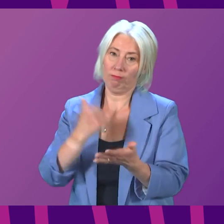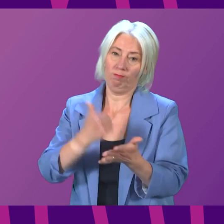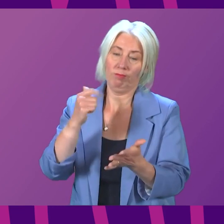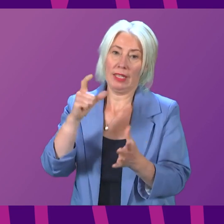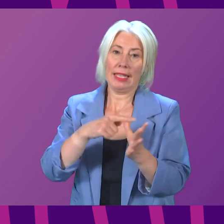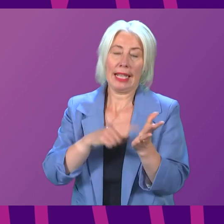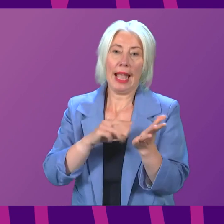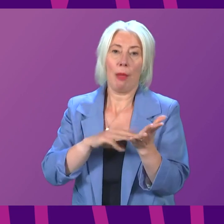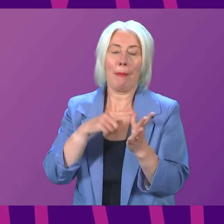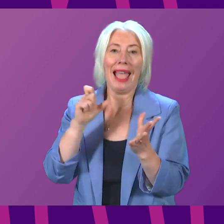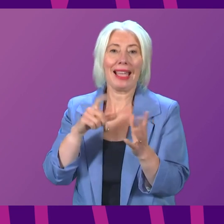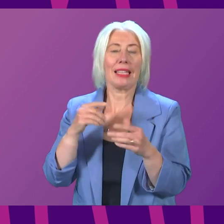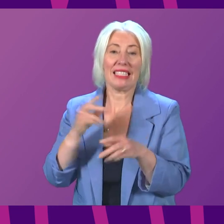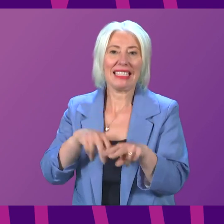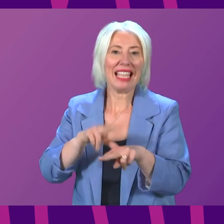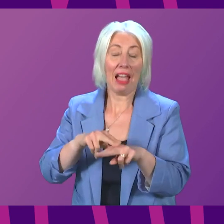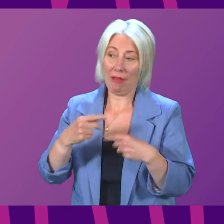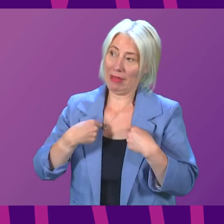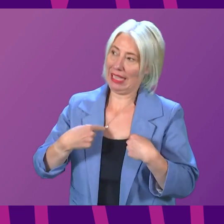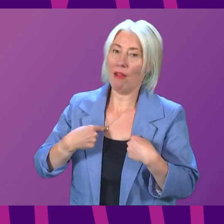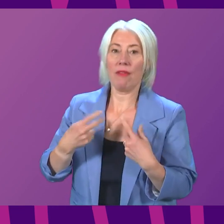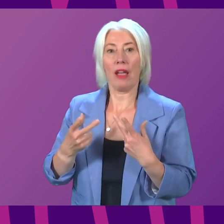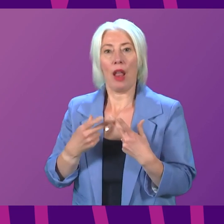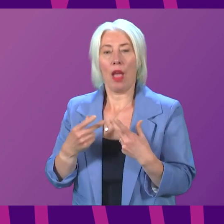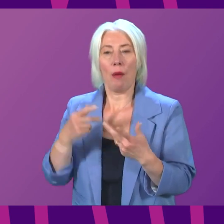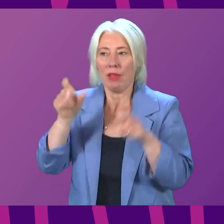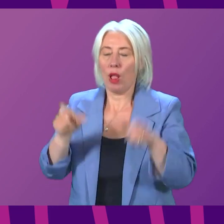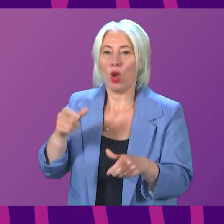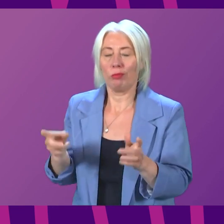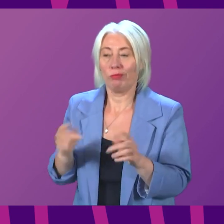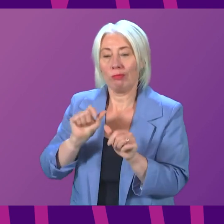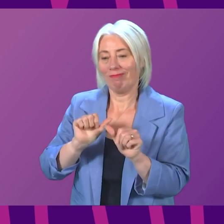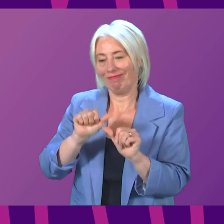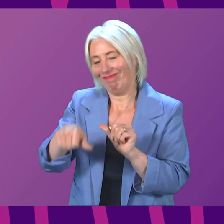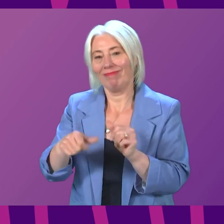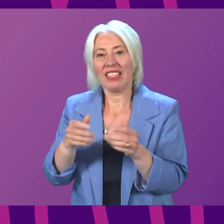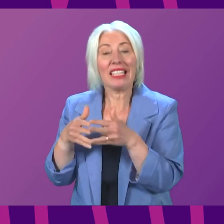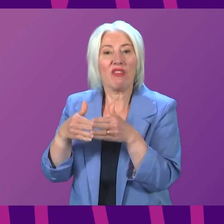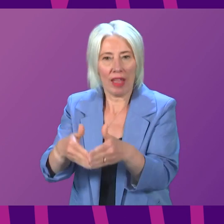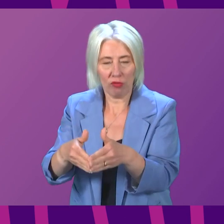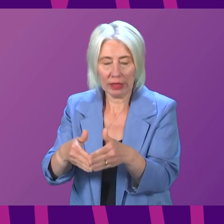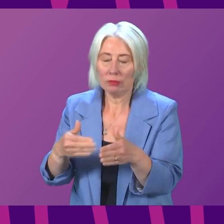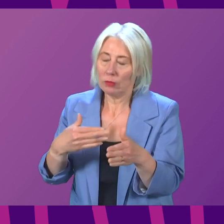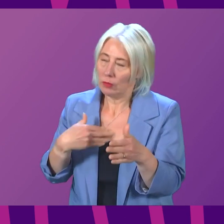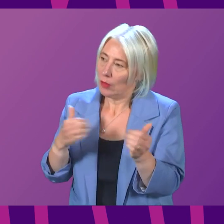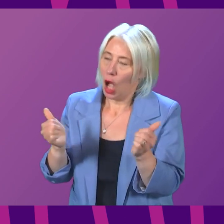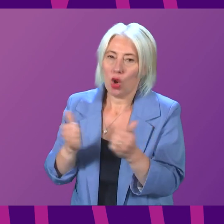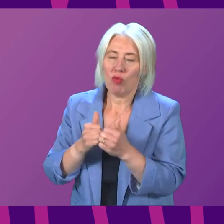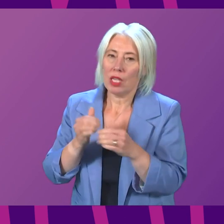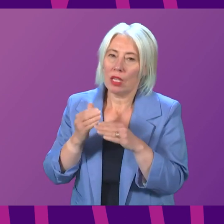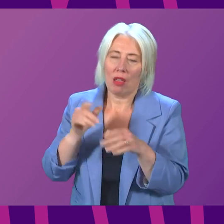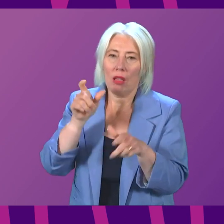I and other ferry users were able to get on later ferries. Would the First Minister agree with me that the staff of Calmac work